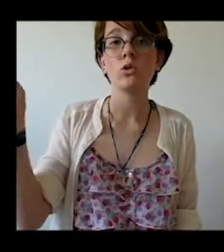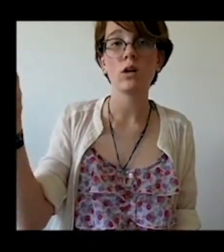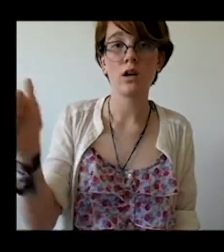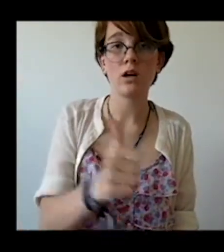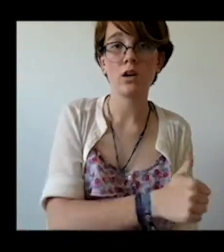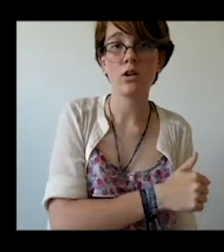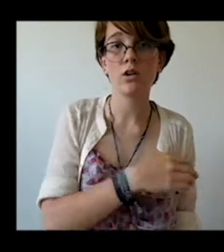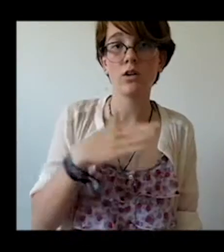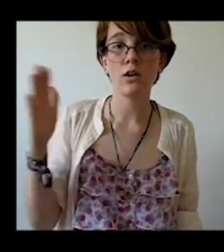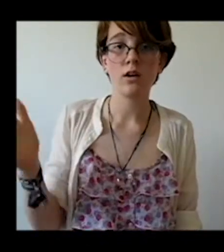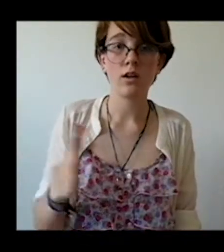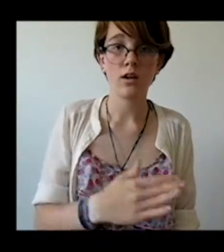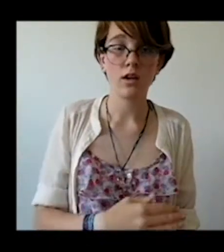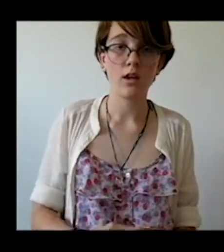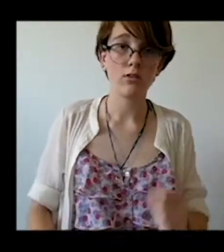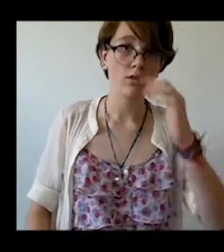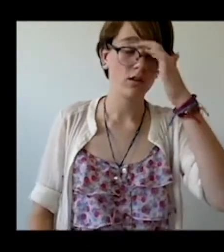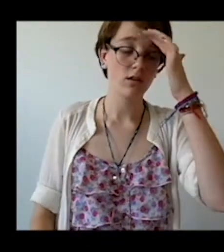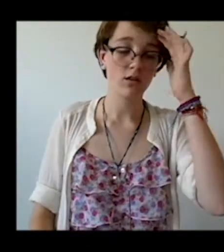are everything